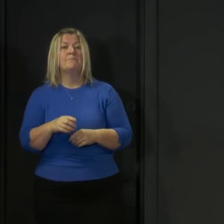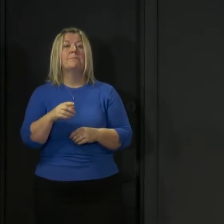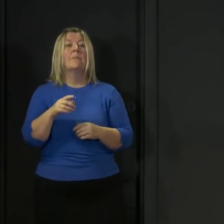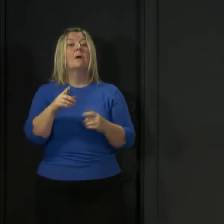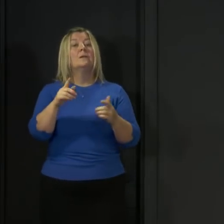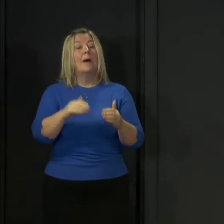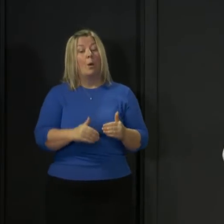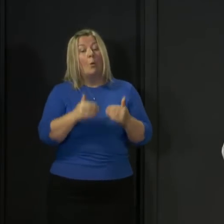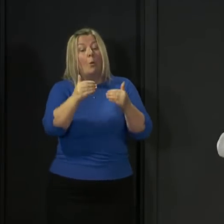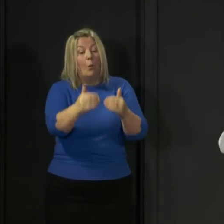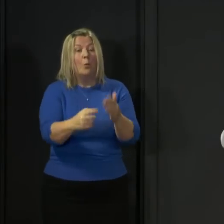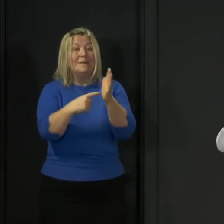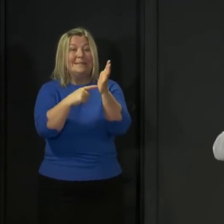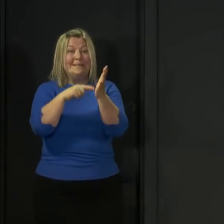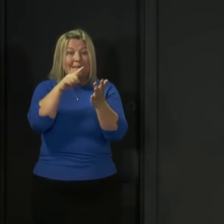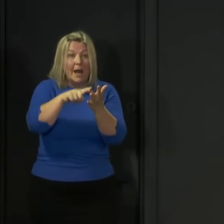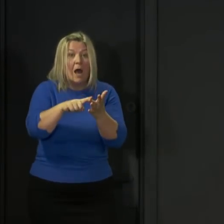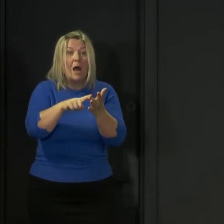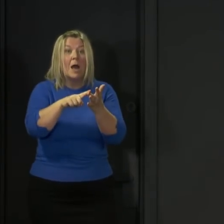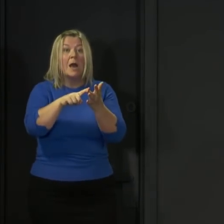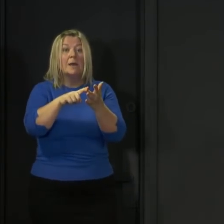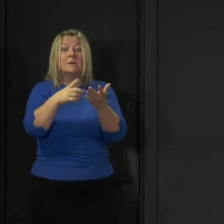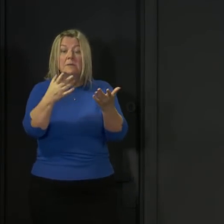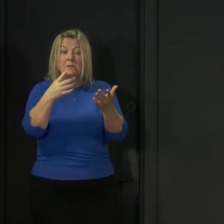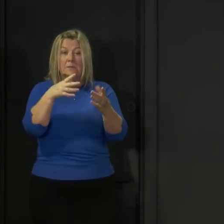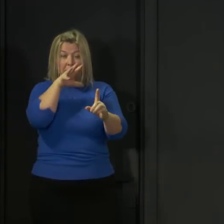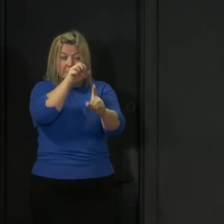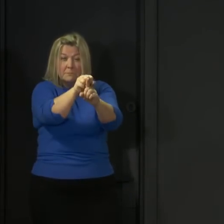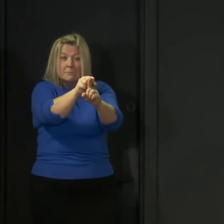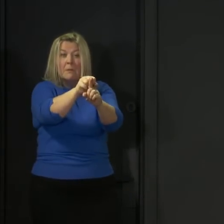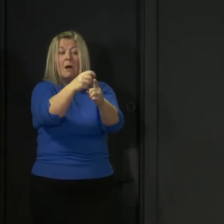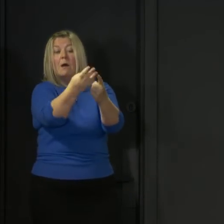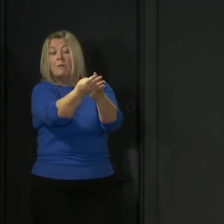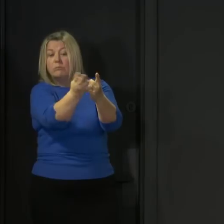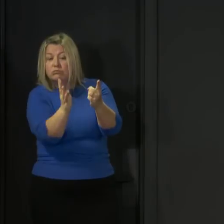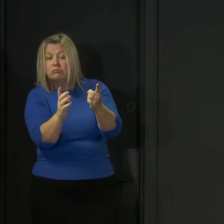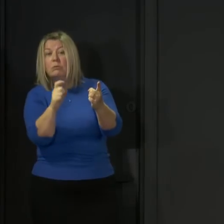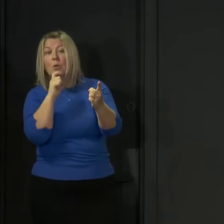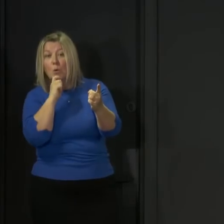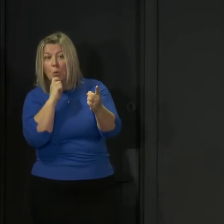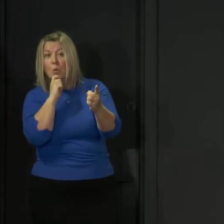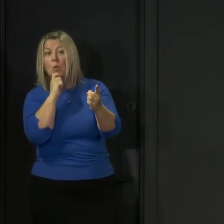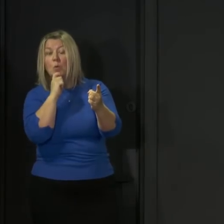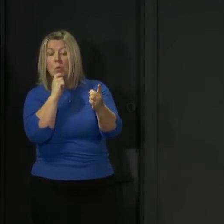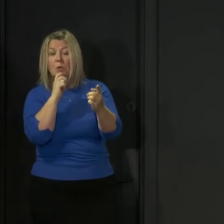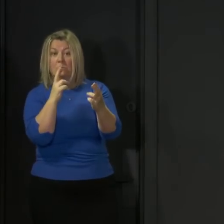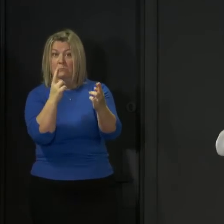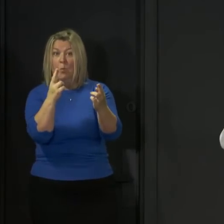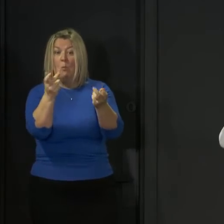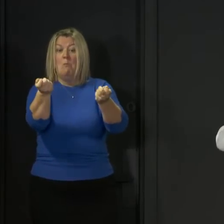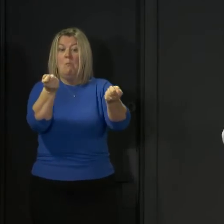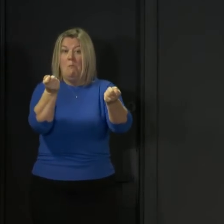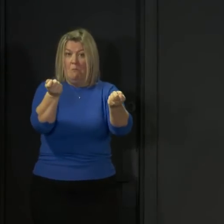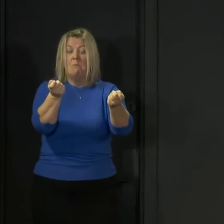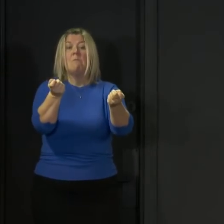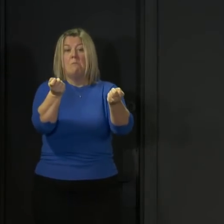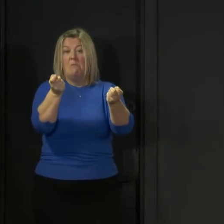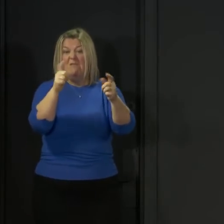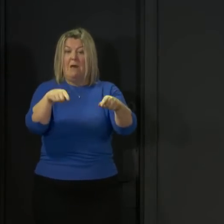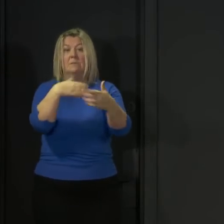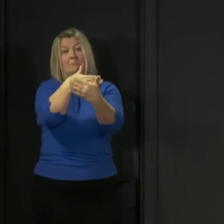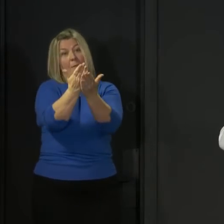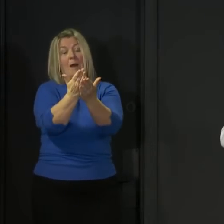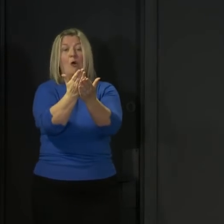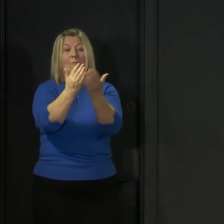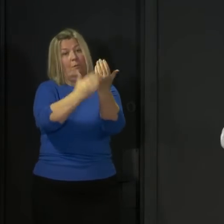isolate of course the contact tracing part of this once we've suppressed the virus more than it is just now will become a part